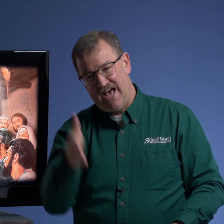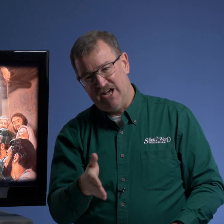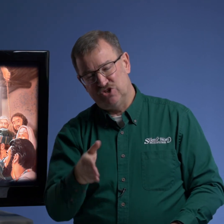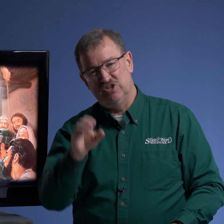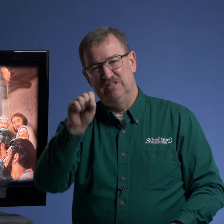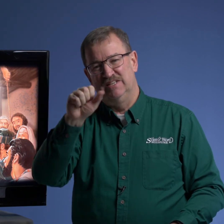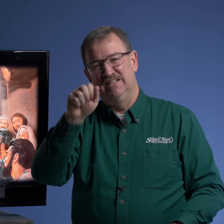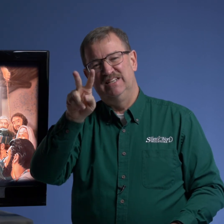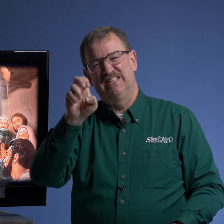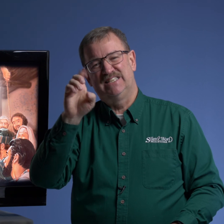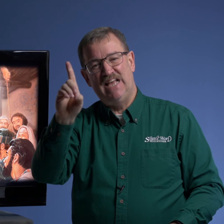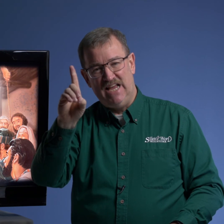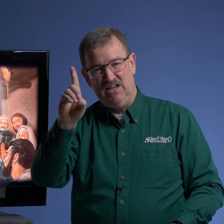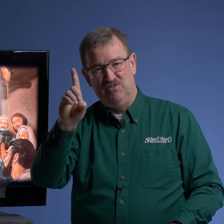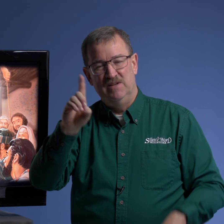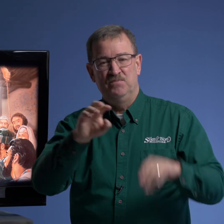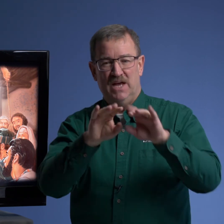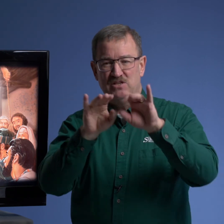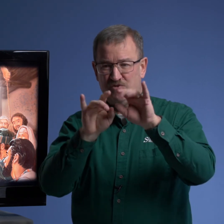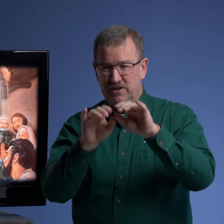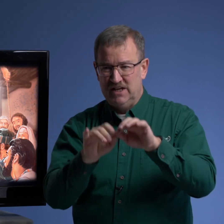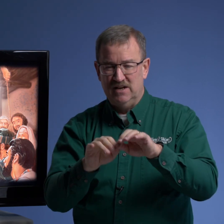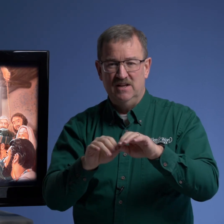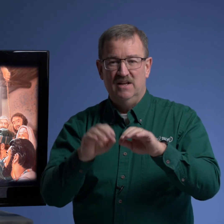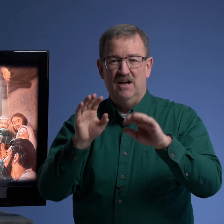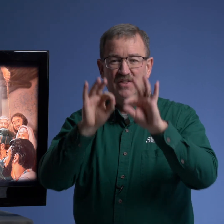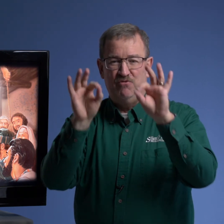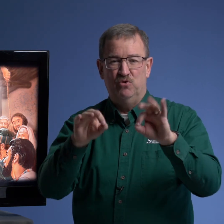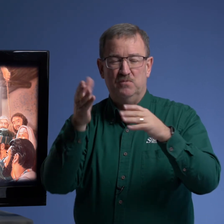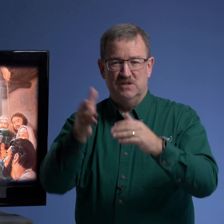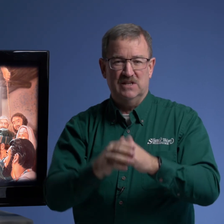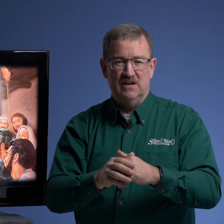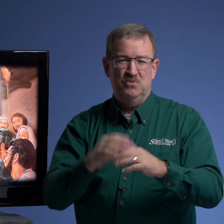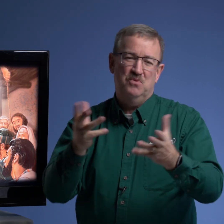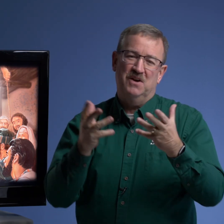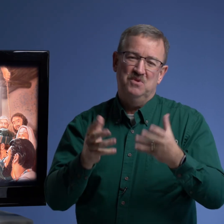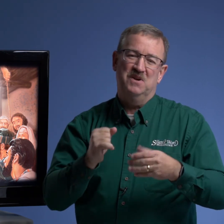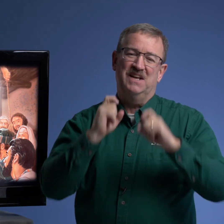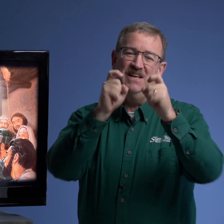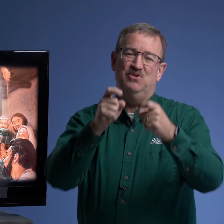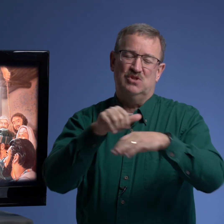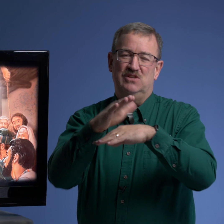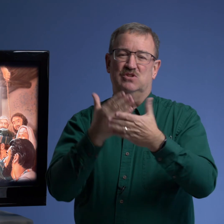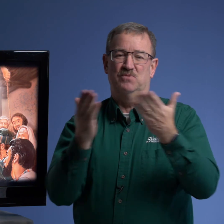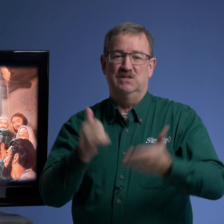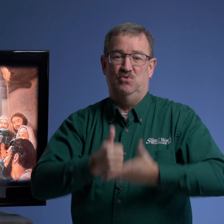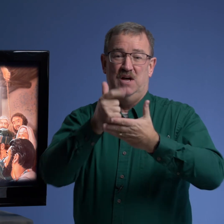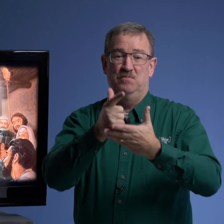saved and just fill in that form that's there we want to we want to give you send you some things that will help